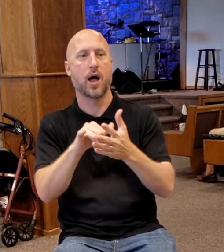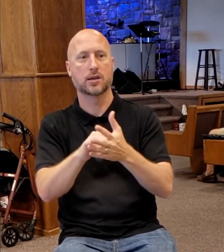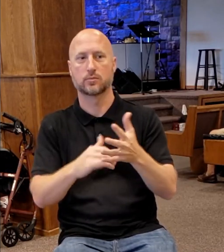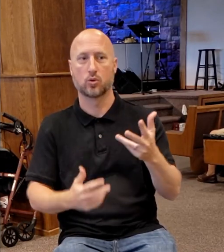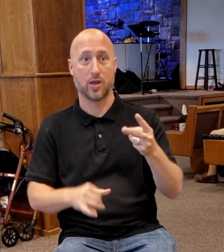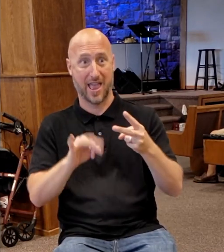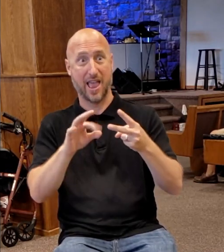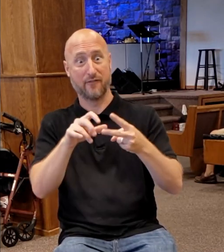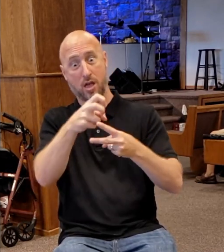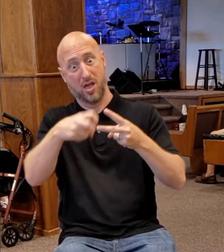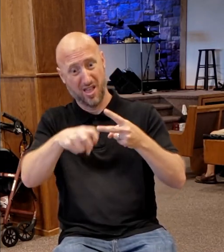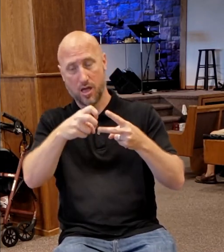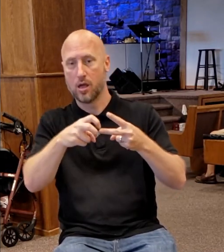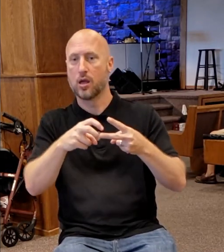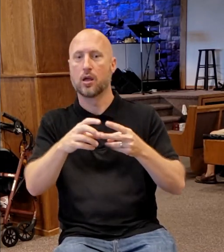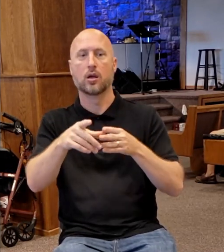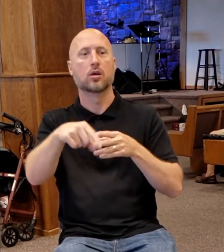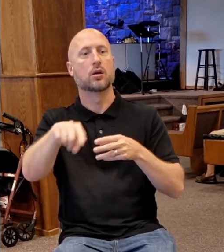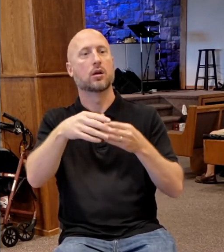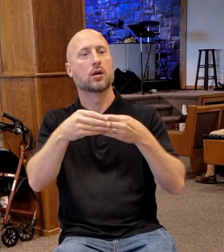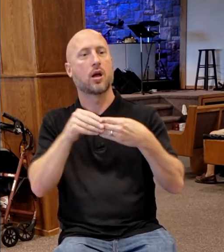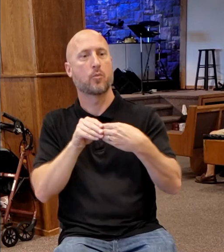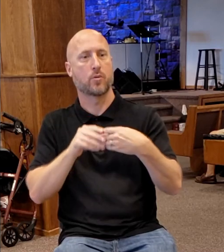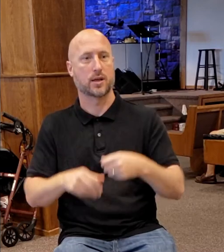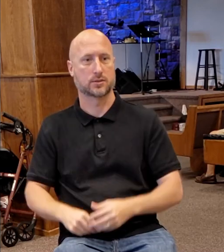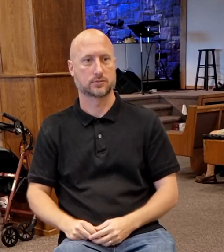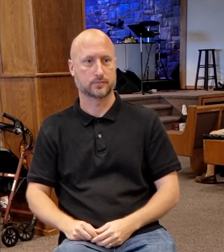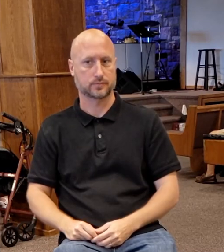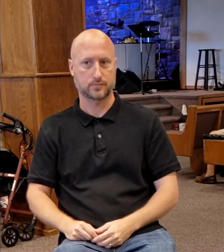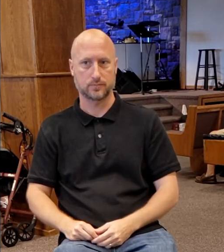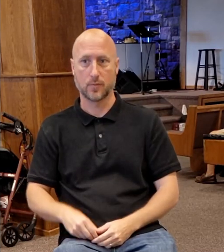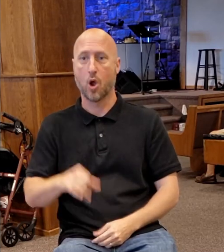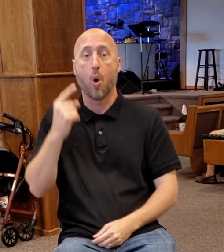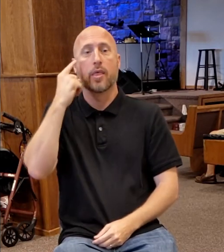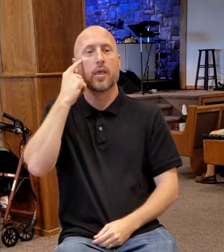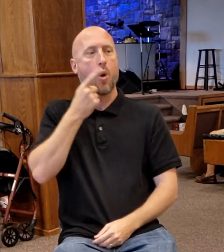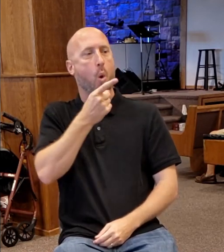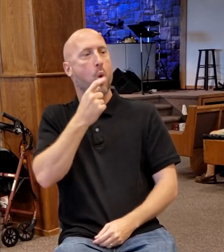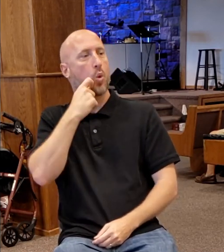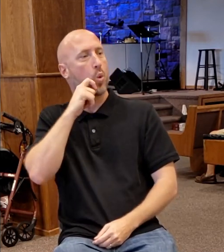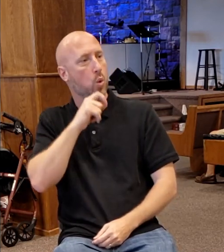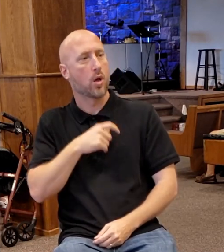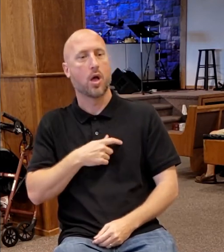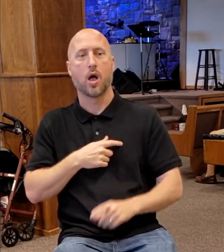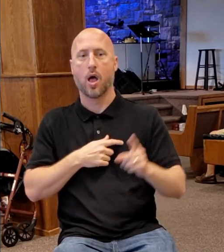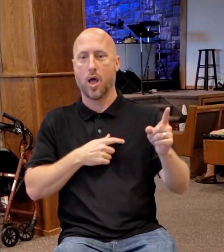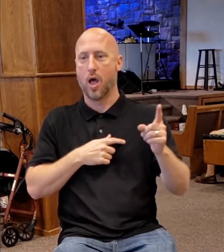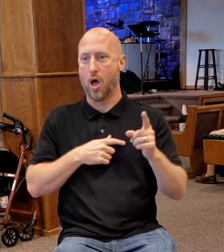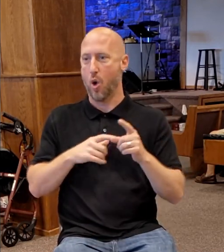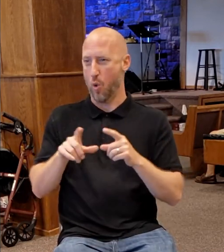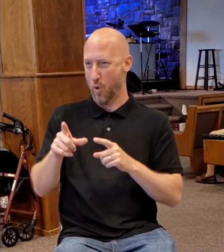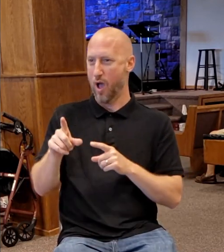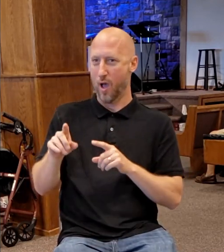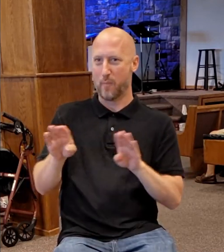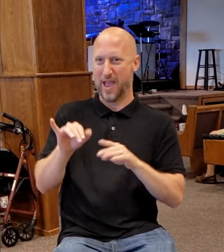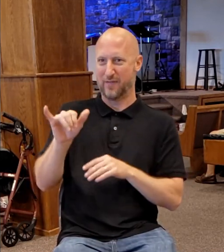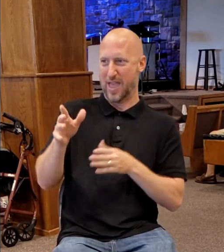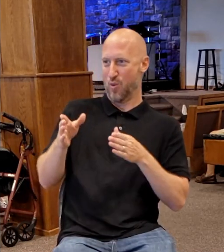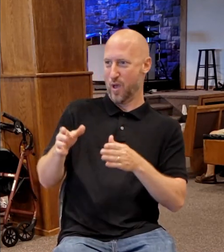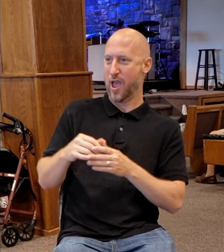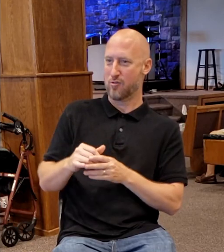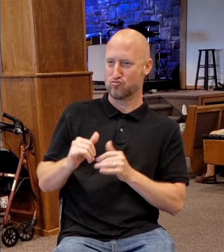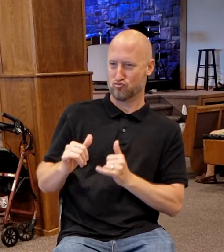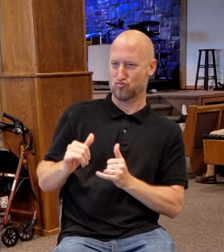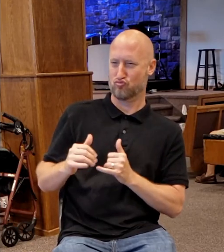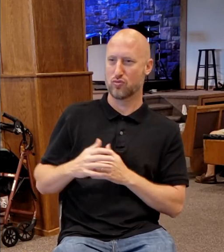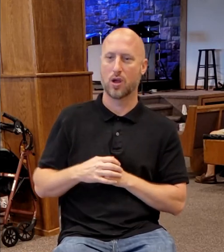If you're thinking, I'm going to say this is cool. Or I'm going to act like that. Or I'm going to agree with the news. Or I'm going to, you know, say this is okay